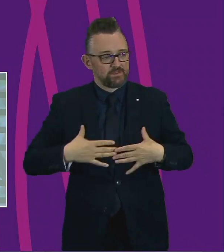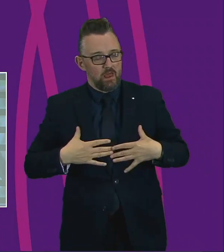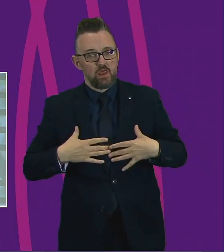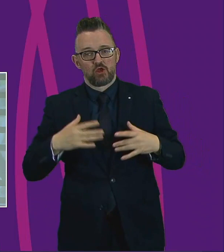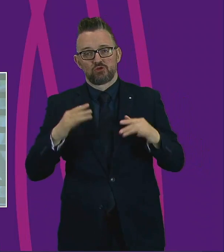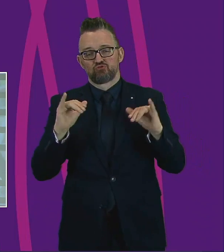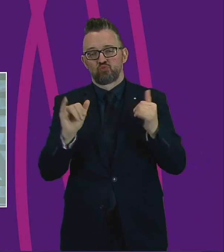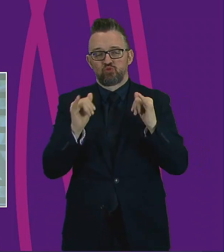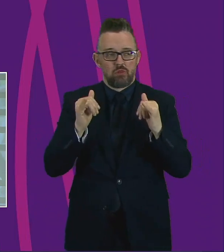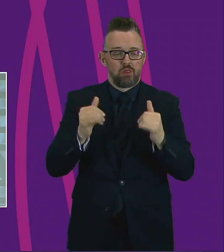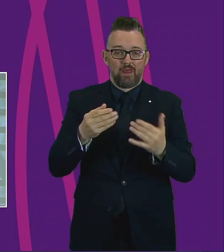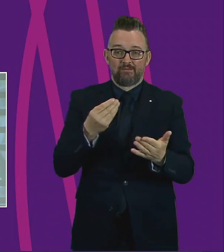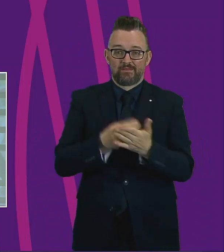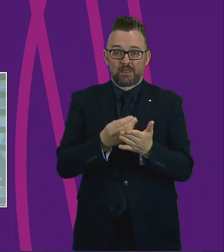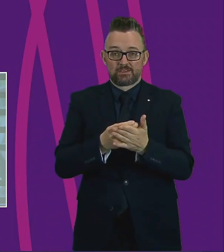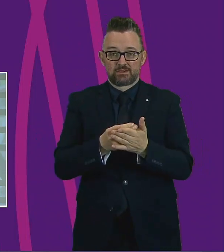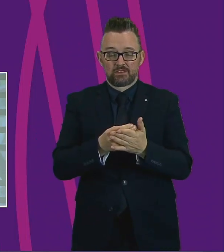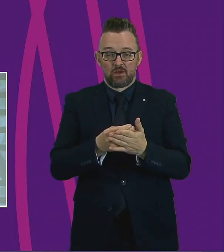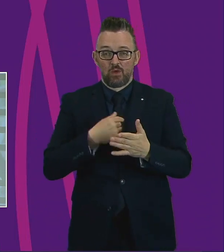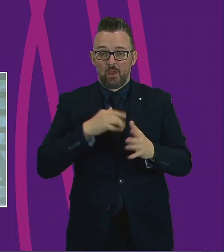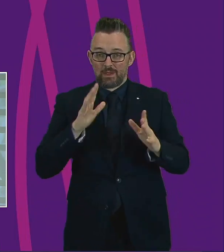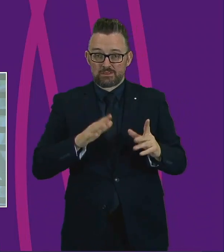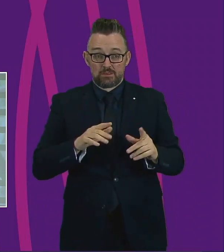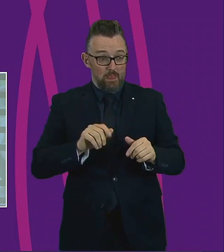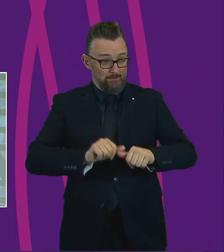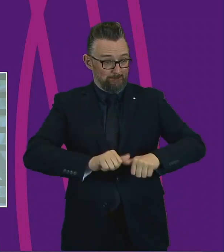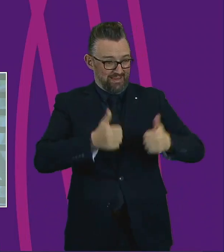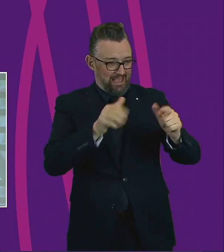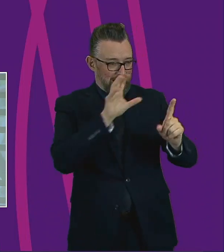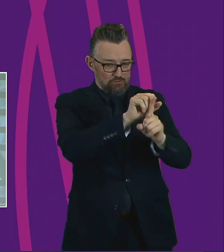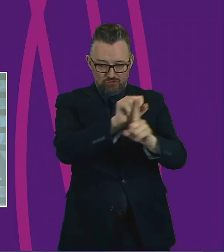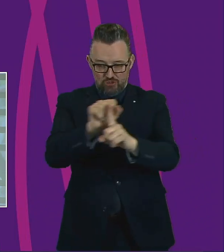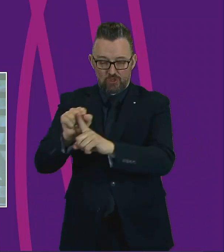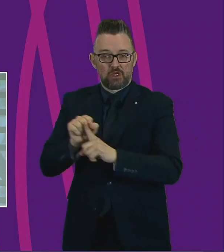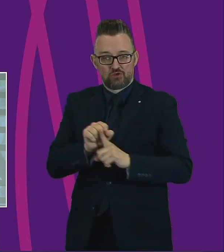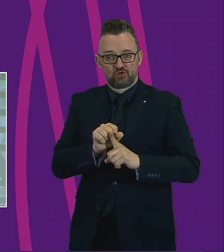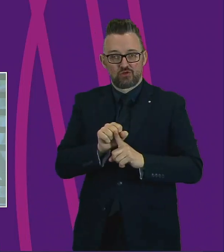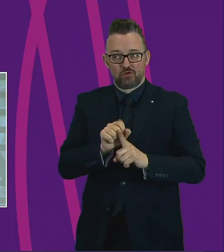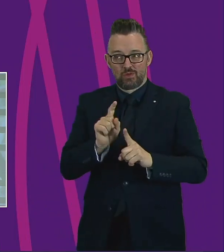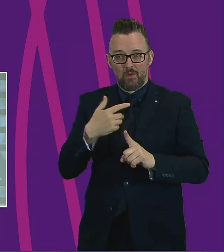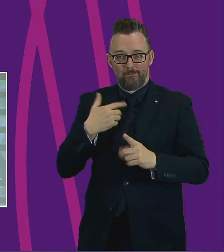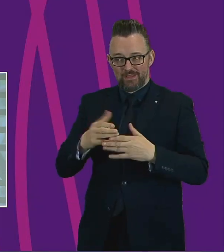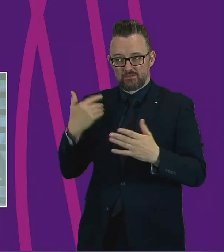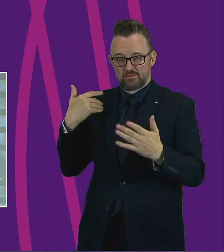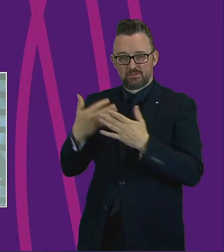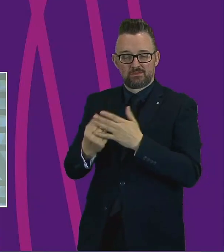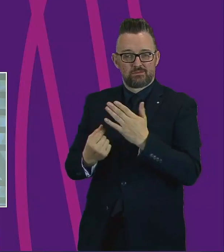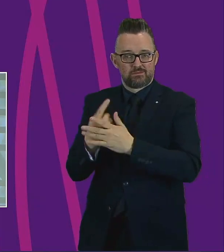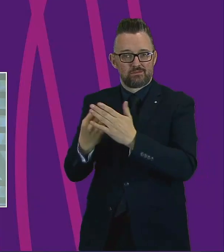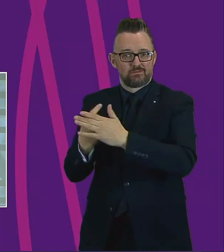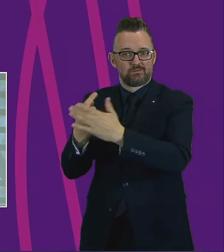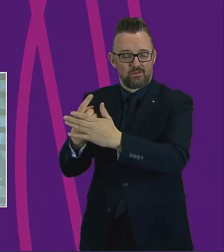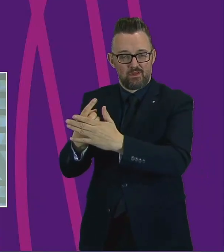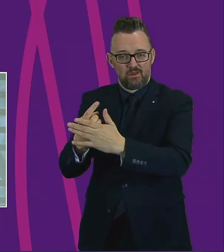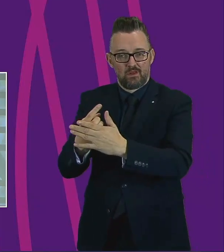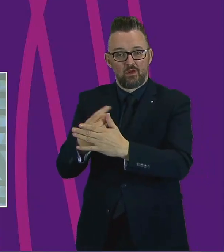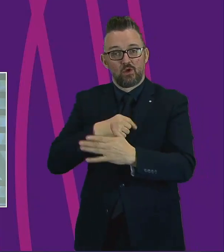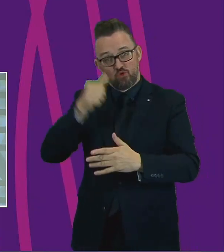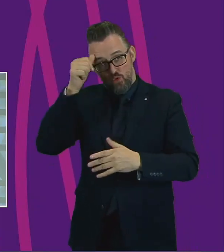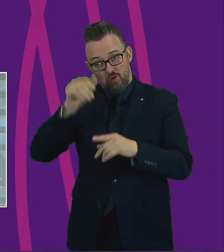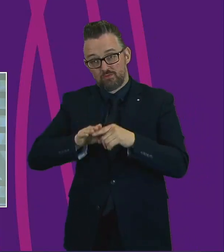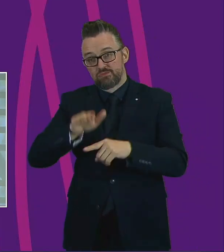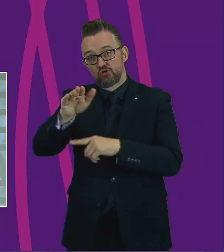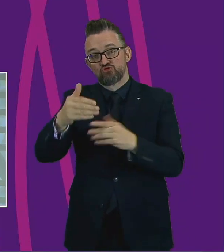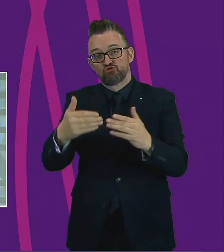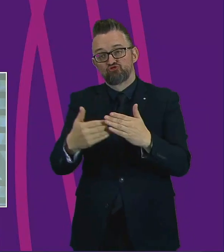financially, we need to capture the best of what we have witnessed over these weeks and indeed ensure that the new ways of working